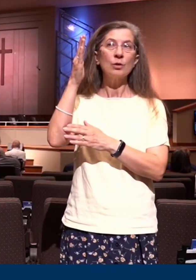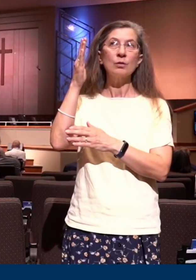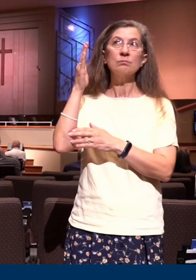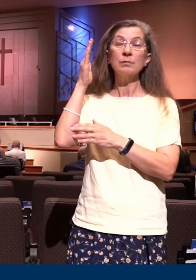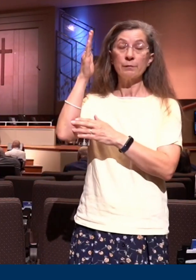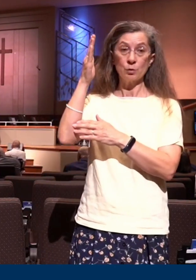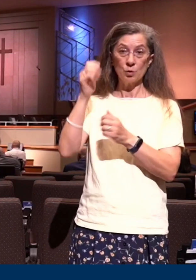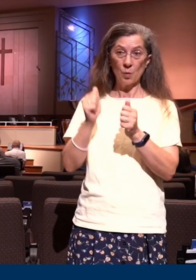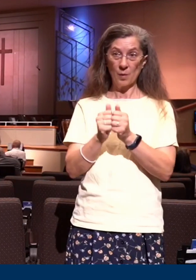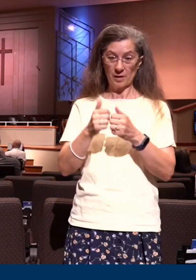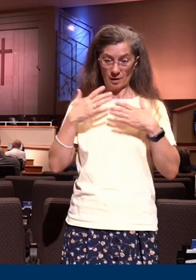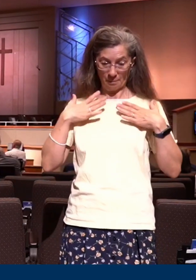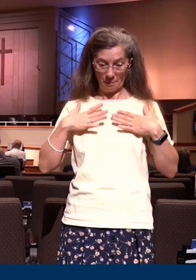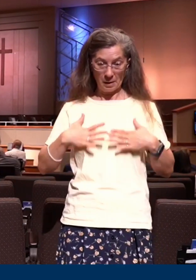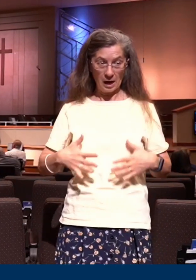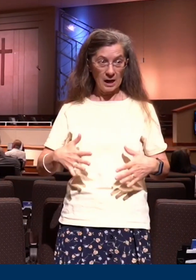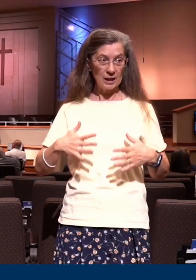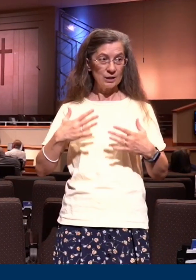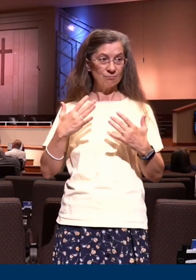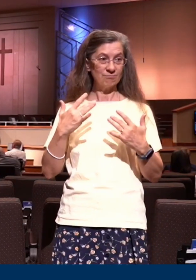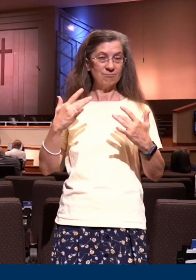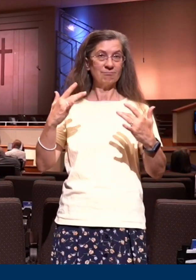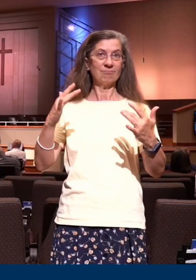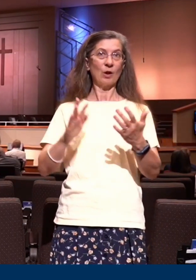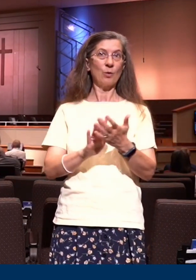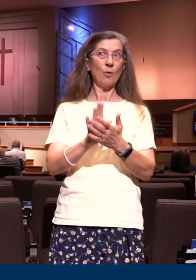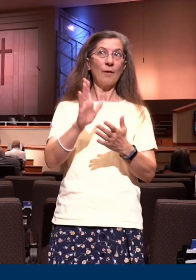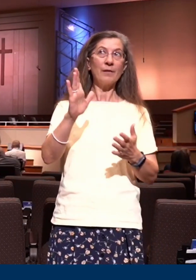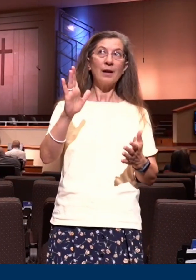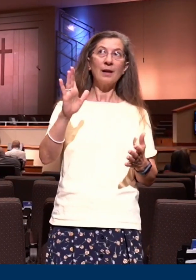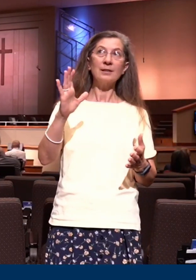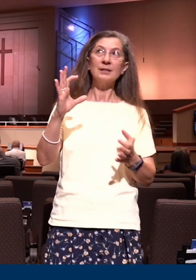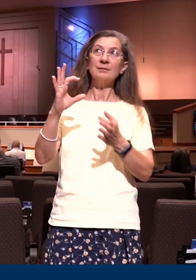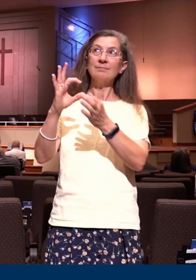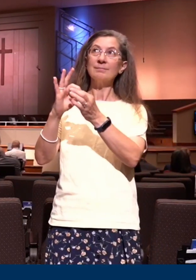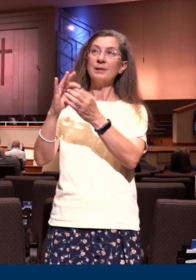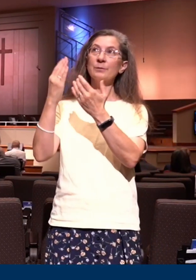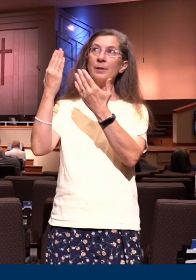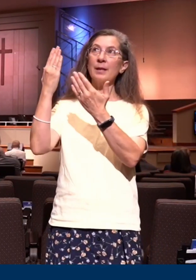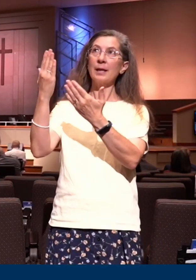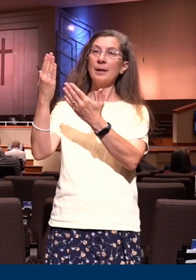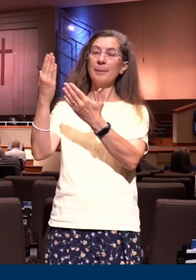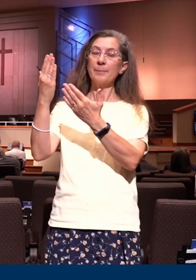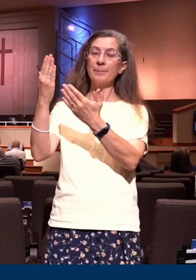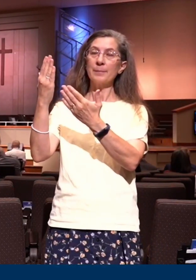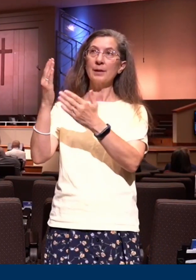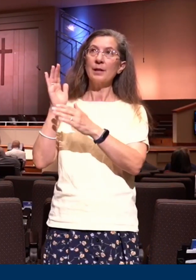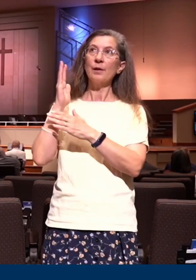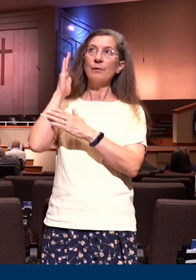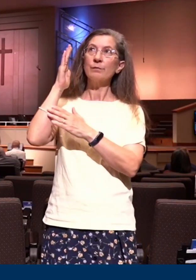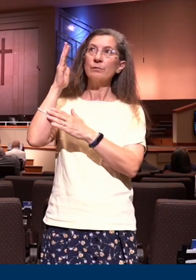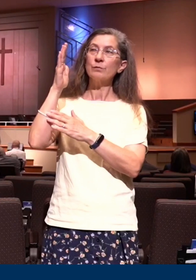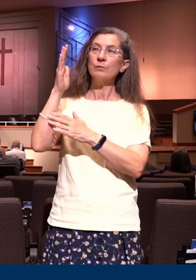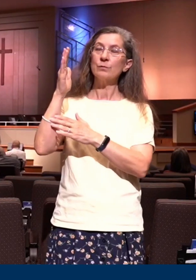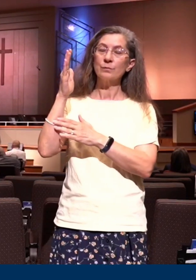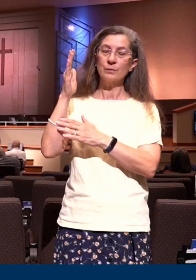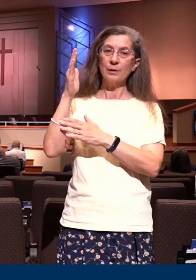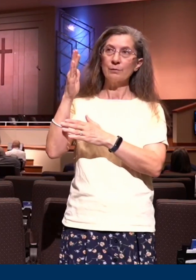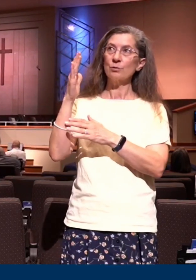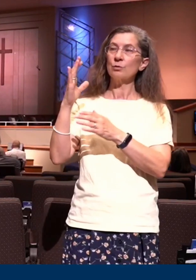bodies, as we have been identified with Christ on this earth through his spirit, we will also be identified with Christ in heaven